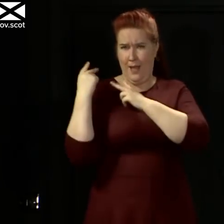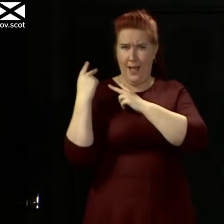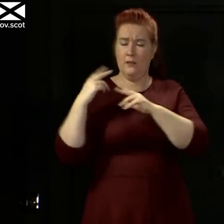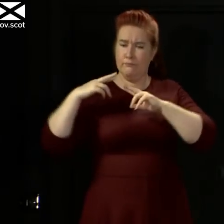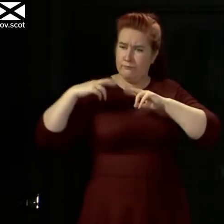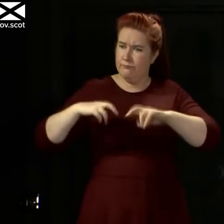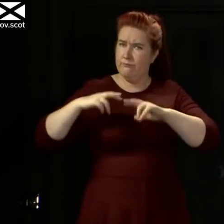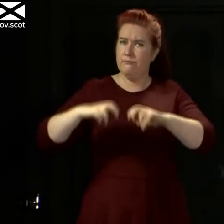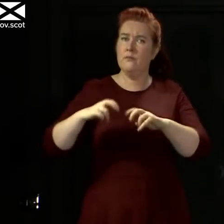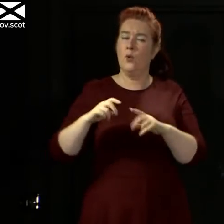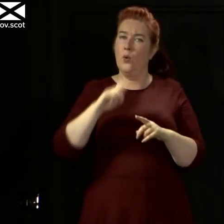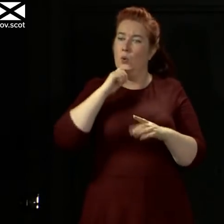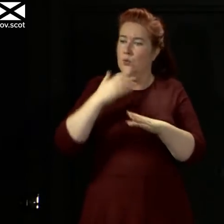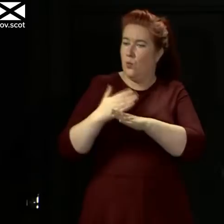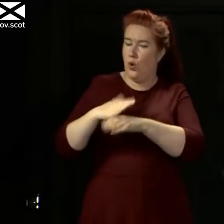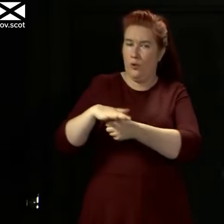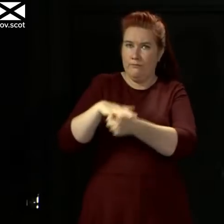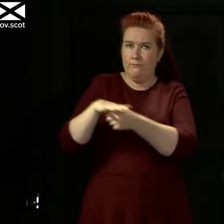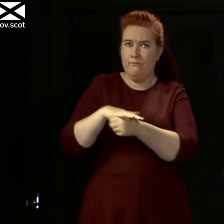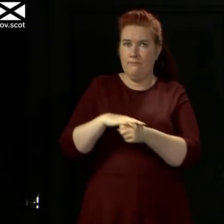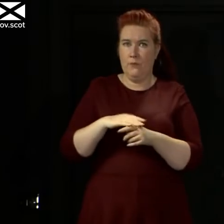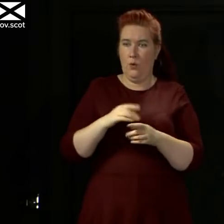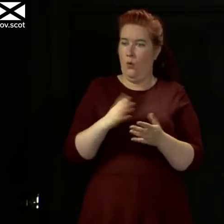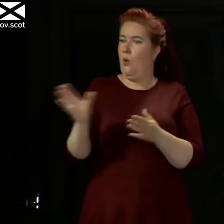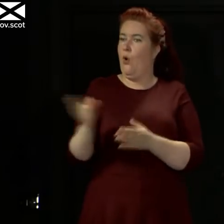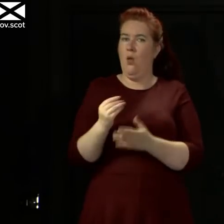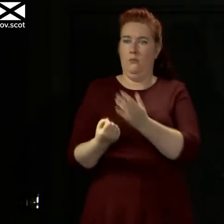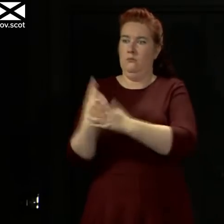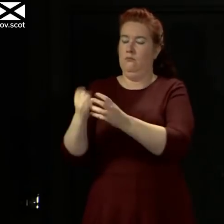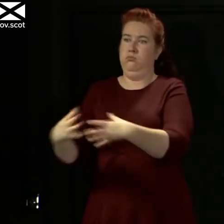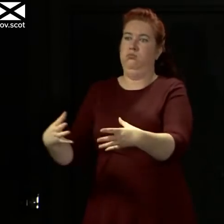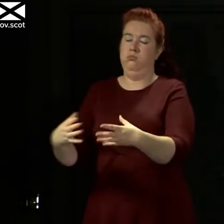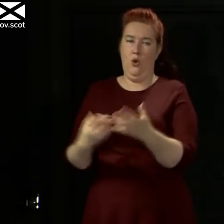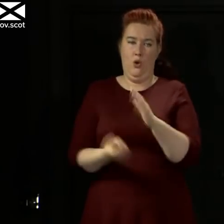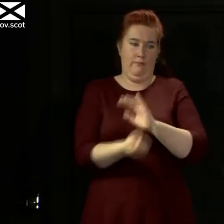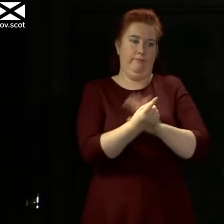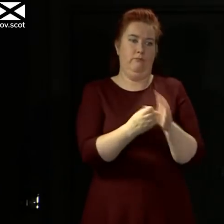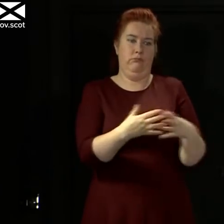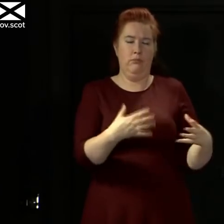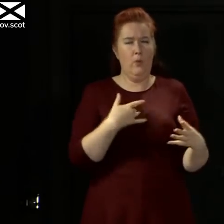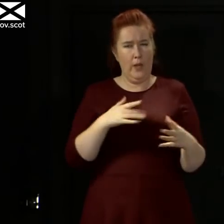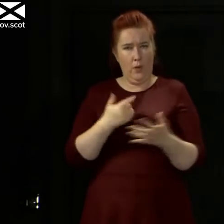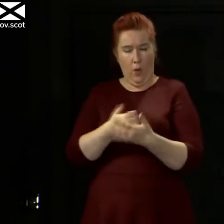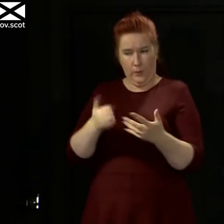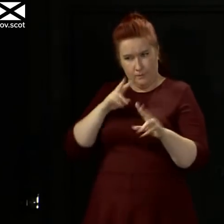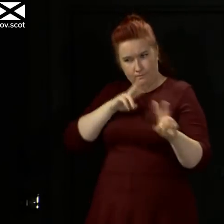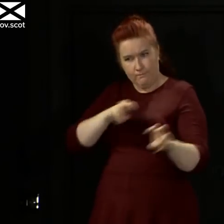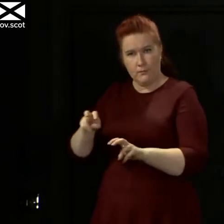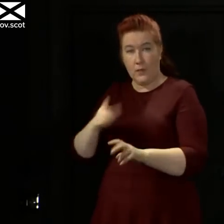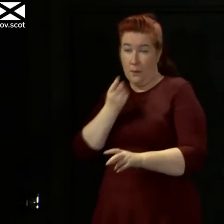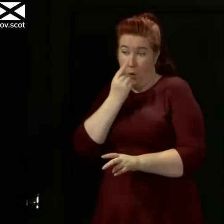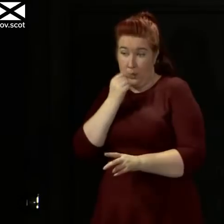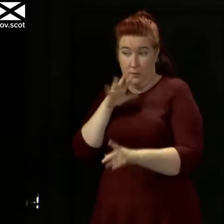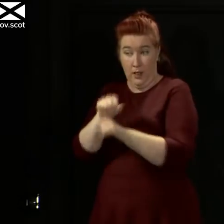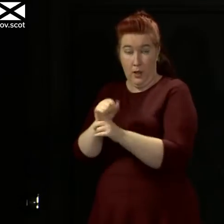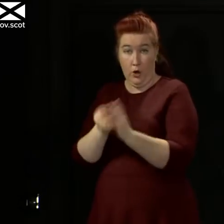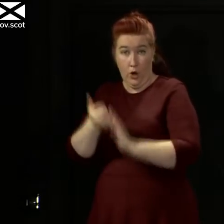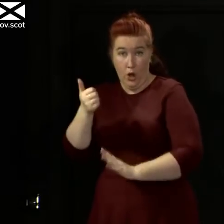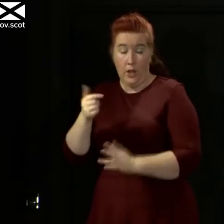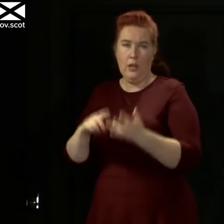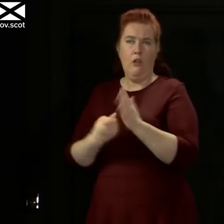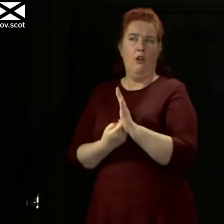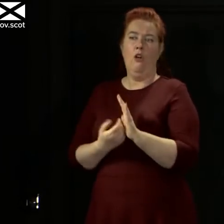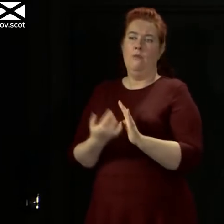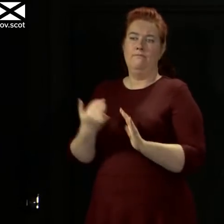to try to contain this, to see whether there would have been opportunities to pick it up earlier or whether there are specific breaches of